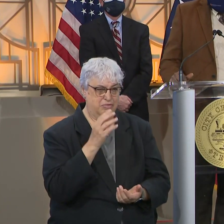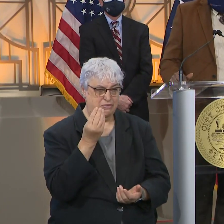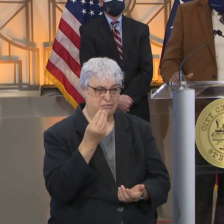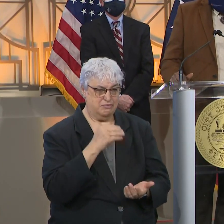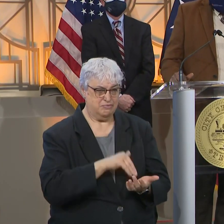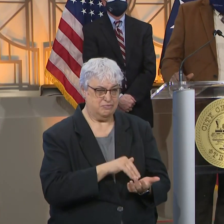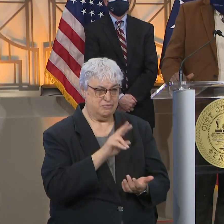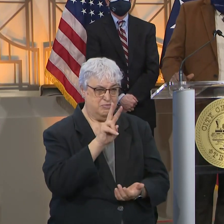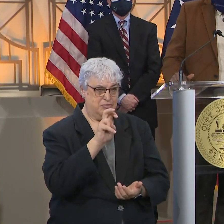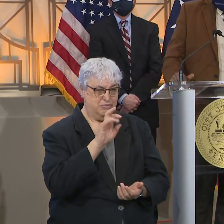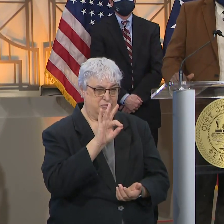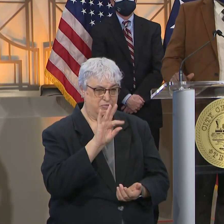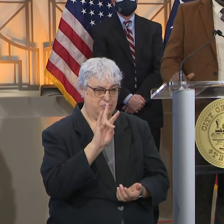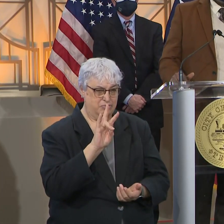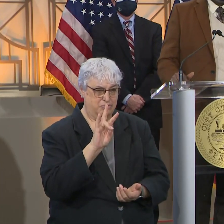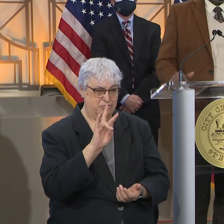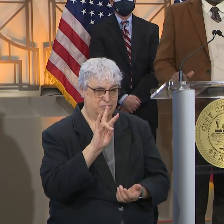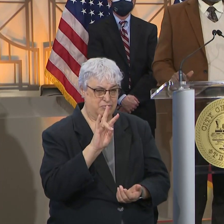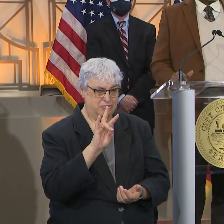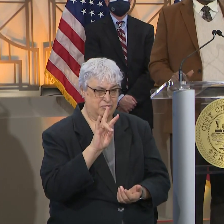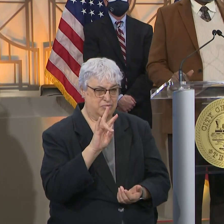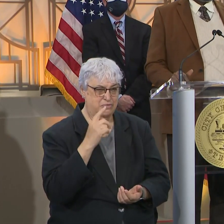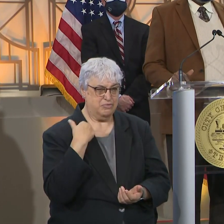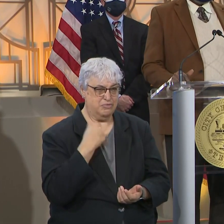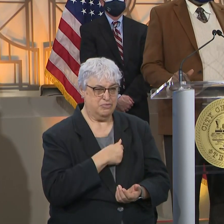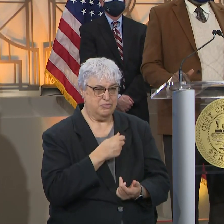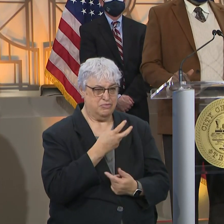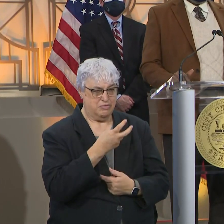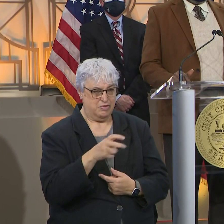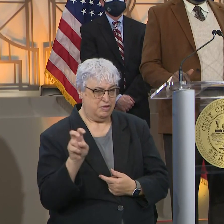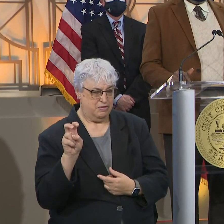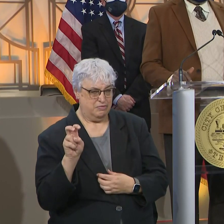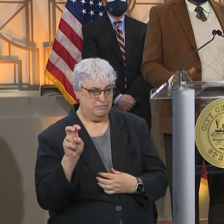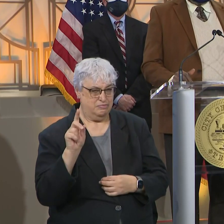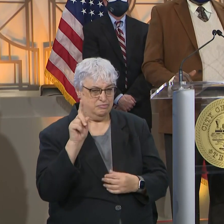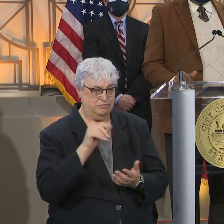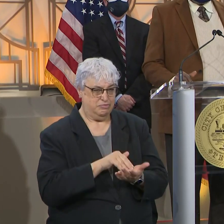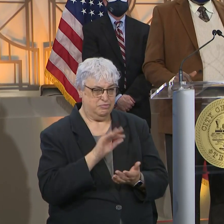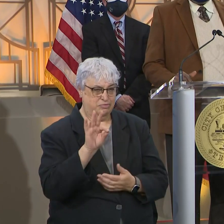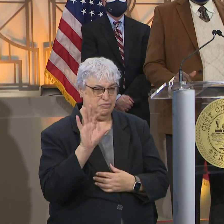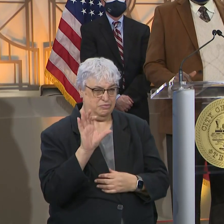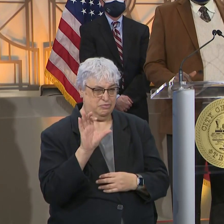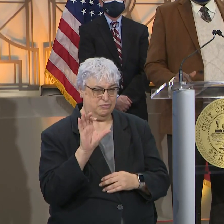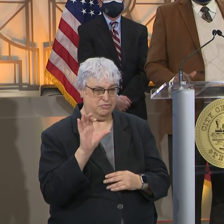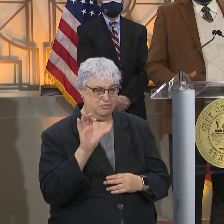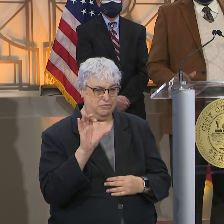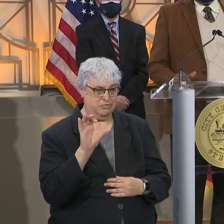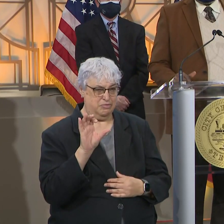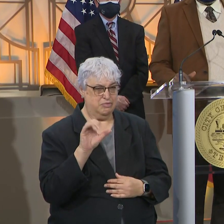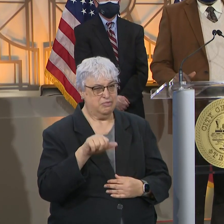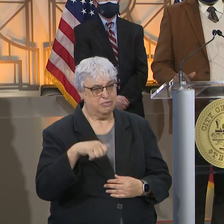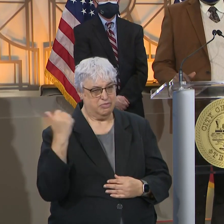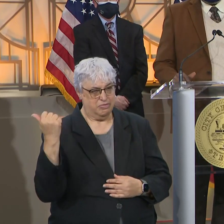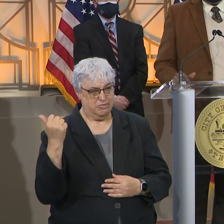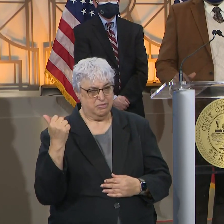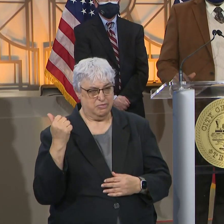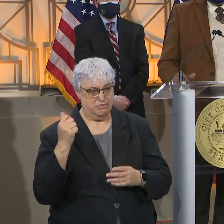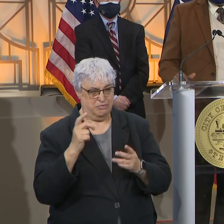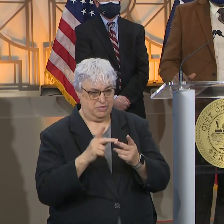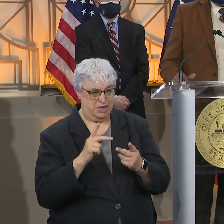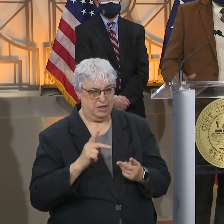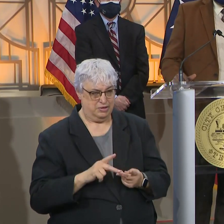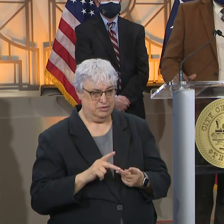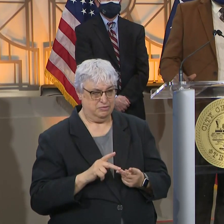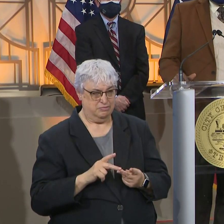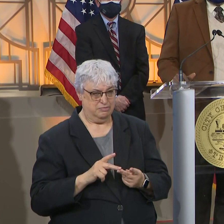,297. We've also transferred 1,900 doses to individuals